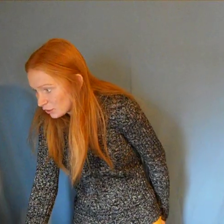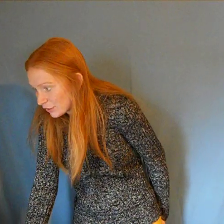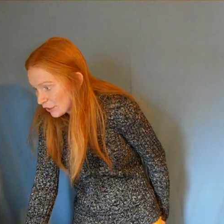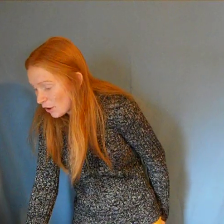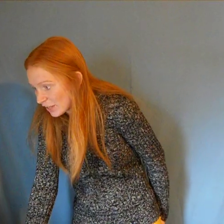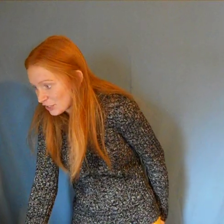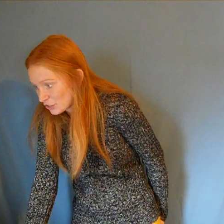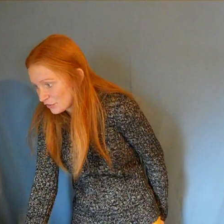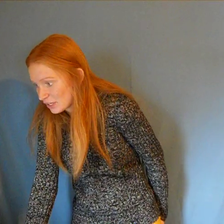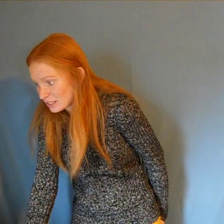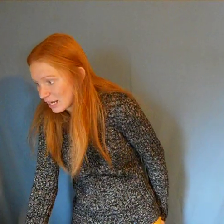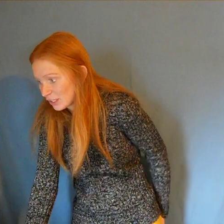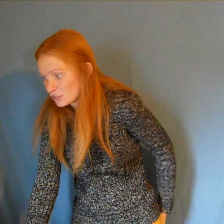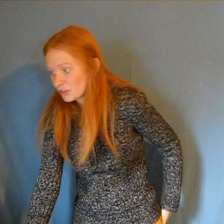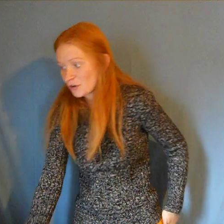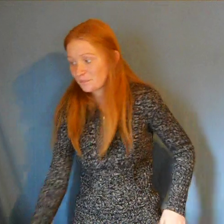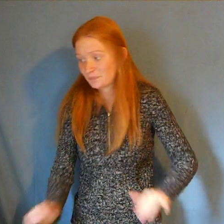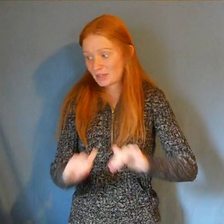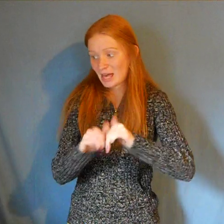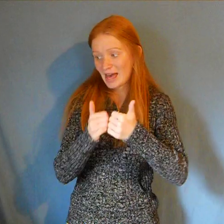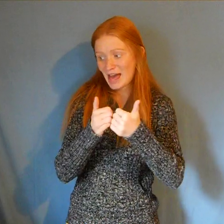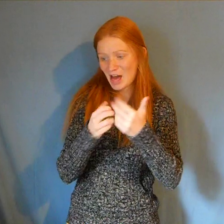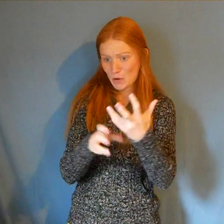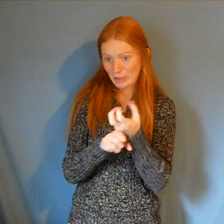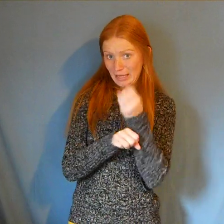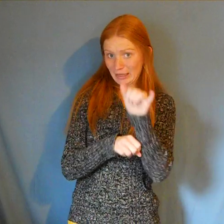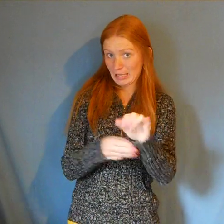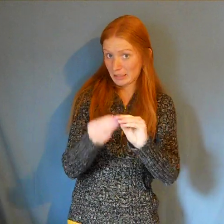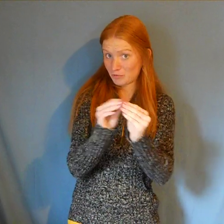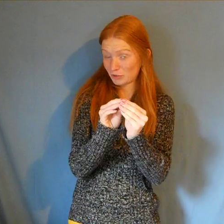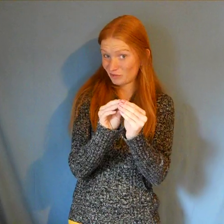How would I give that number? Are they listed in the telephone book?